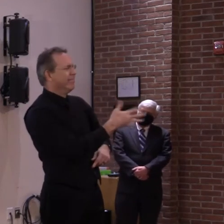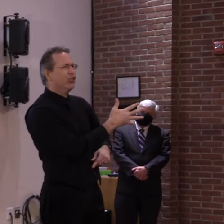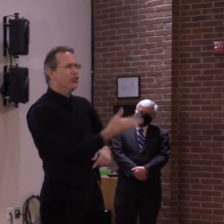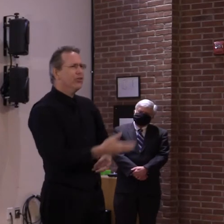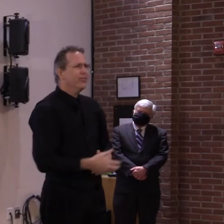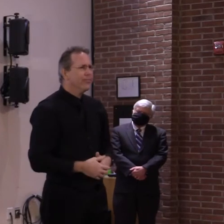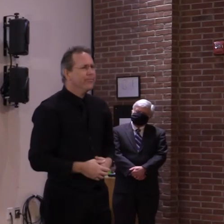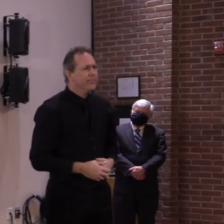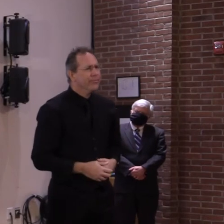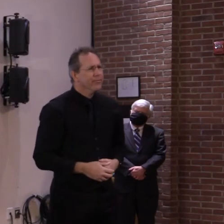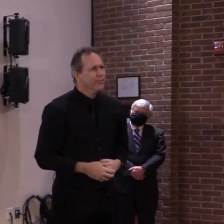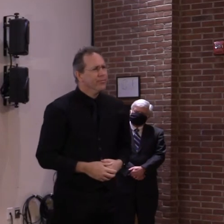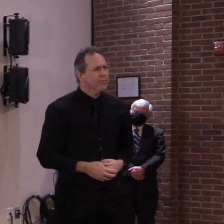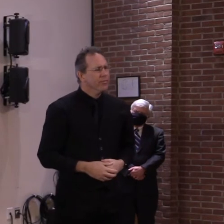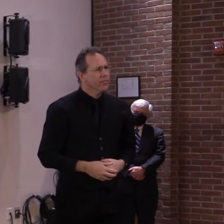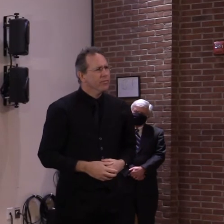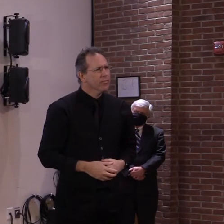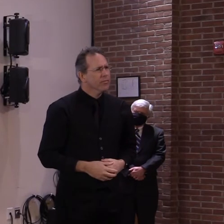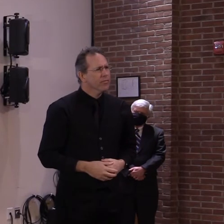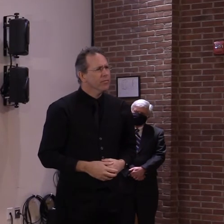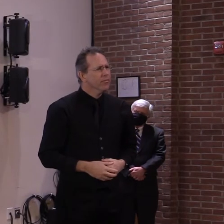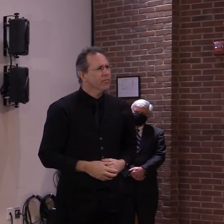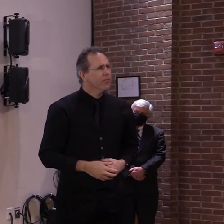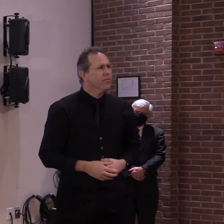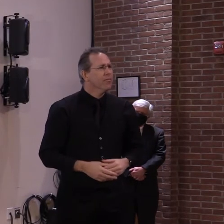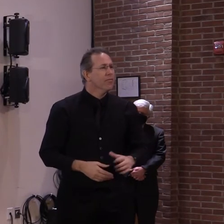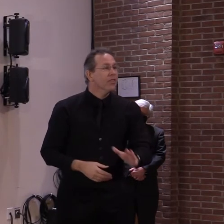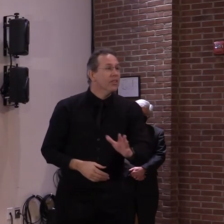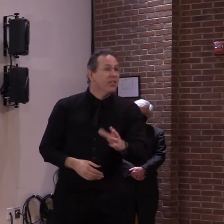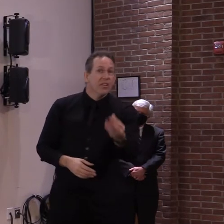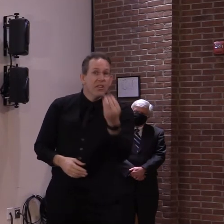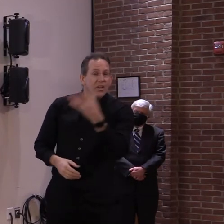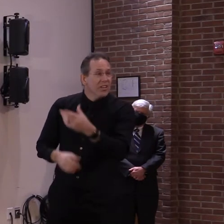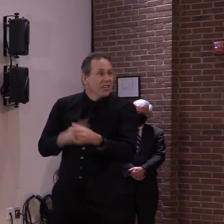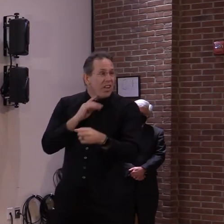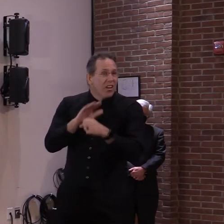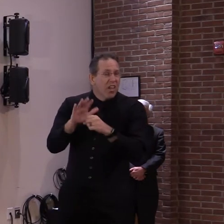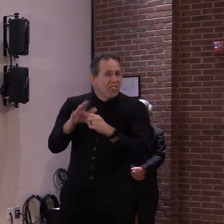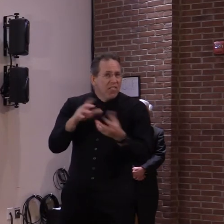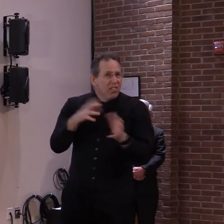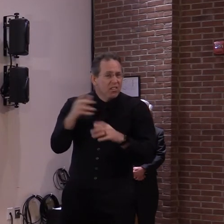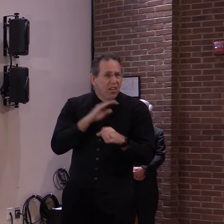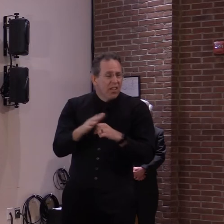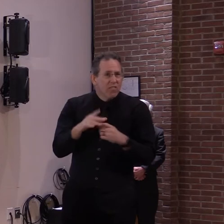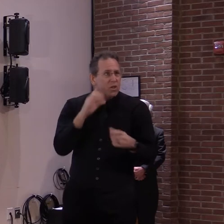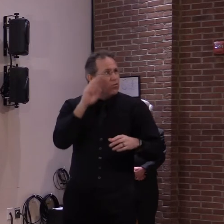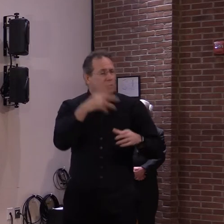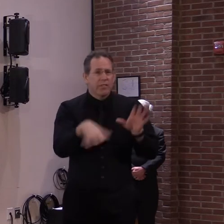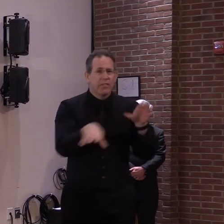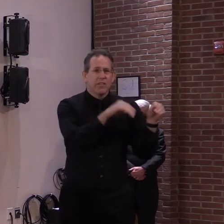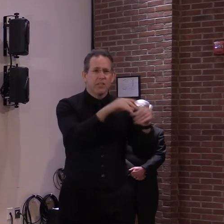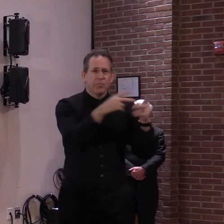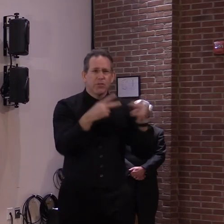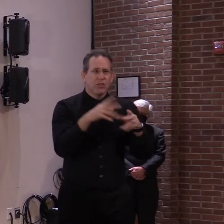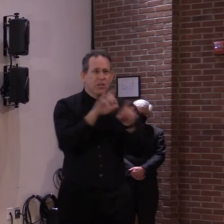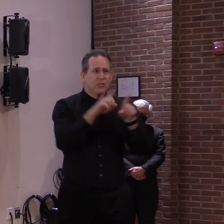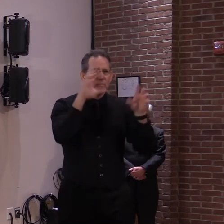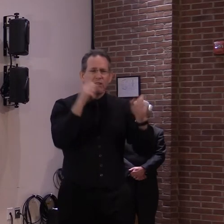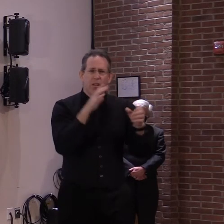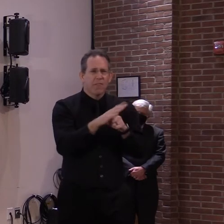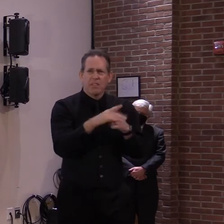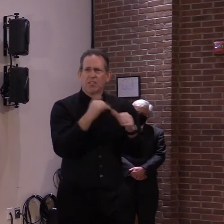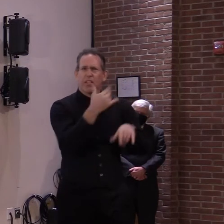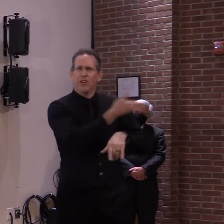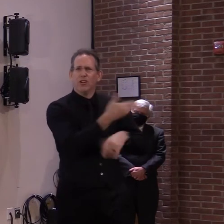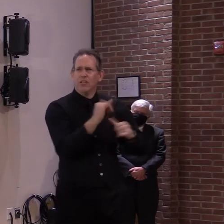But that wouldn't cause you to leave the party. Well, again, I mean, it's going to be time enough to, to do some soul searching,